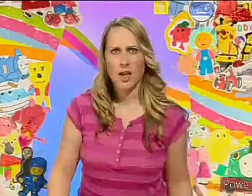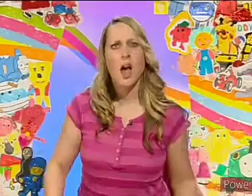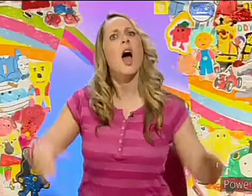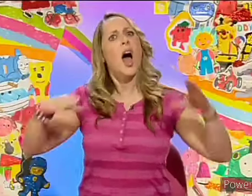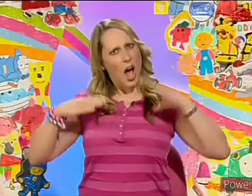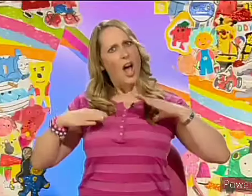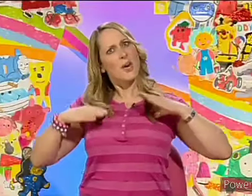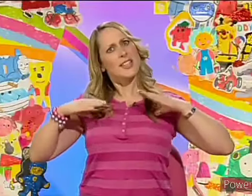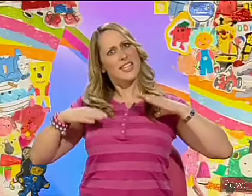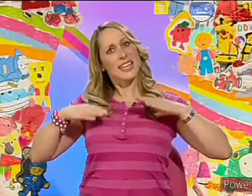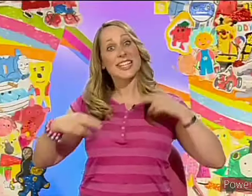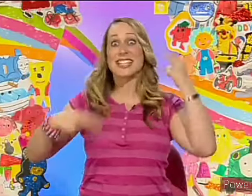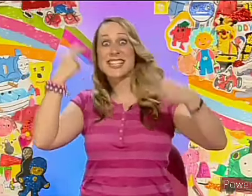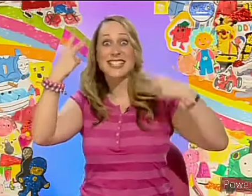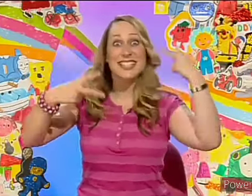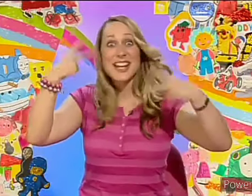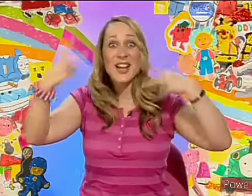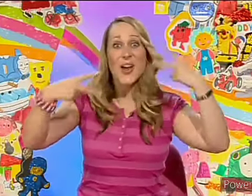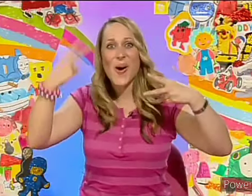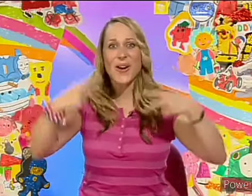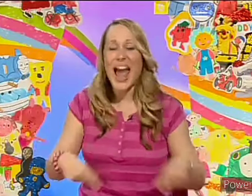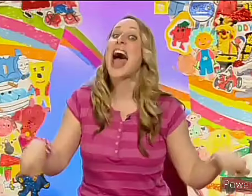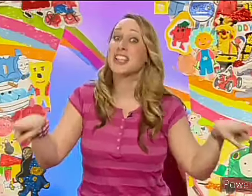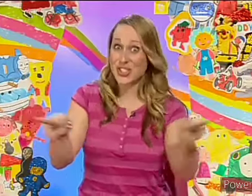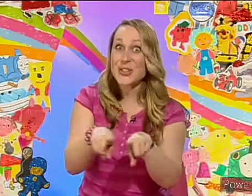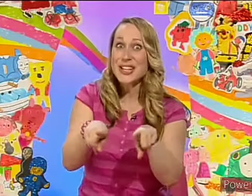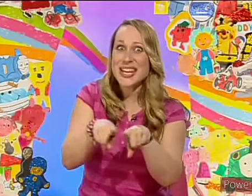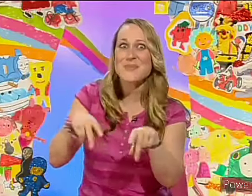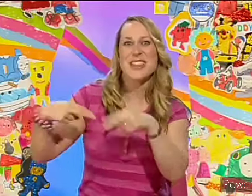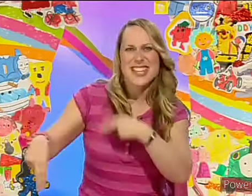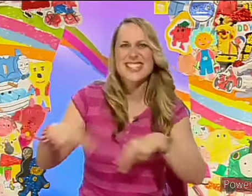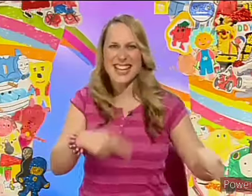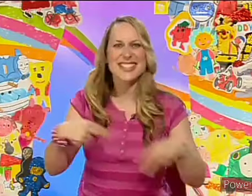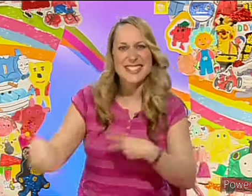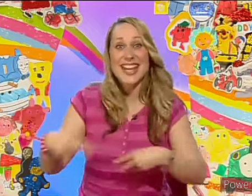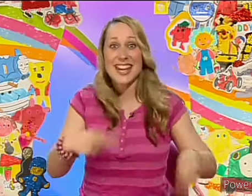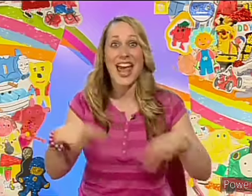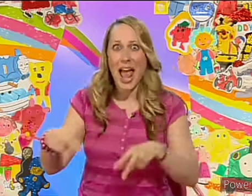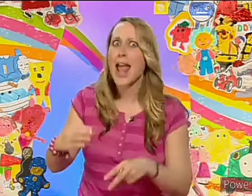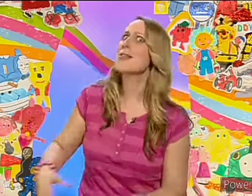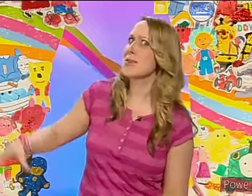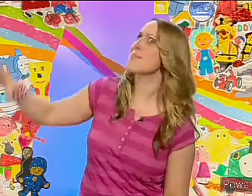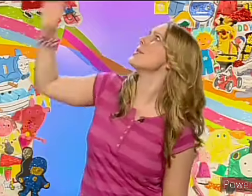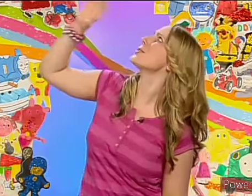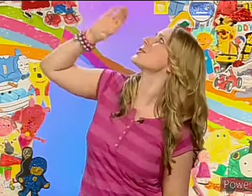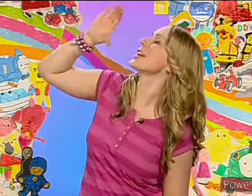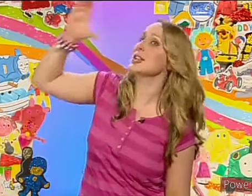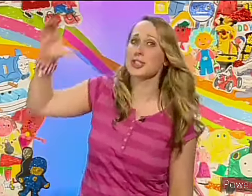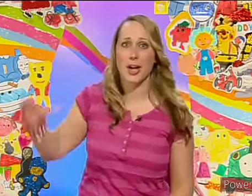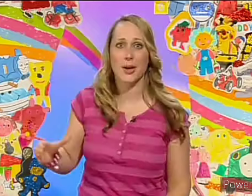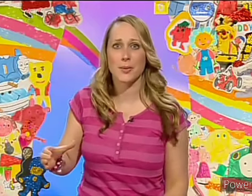Are you ready to sing along and join in with the dancing in the Milkshake Show?